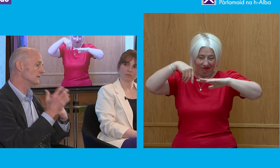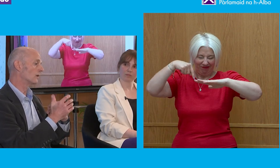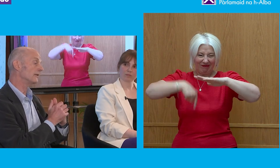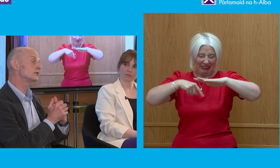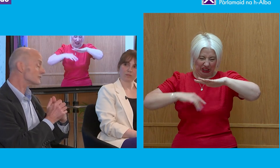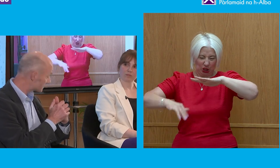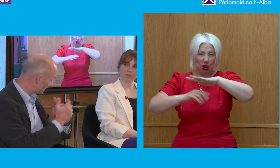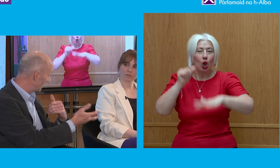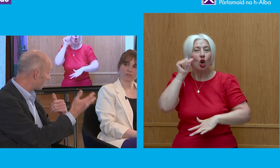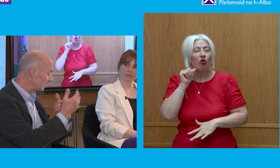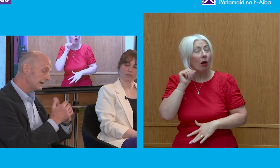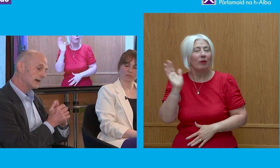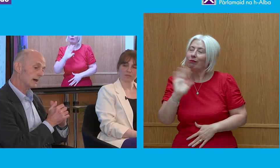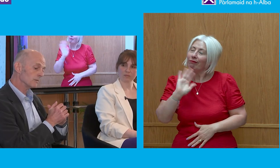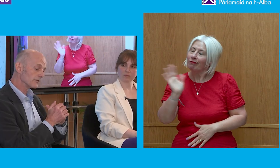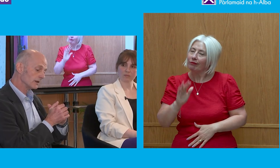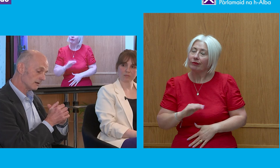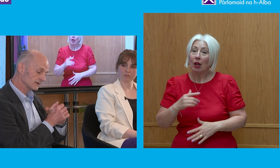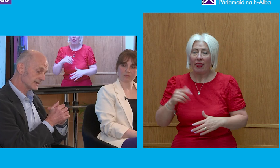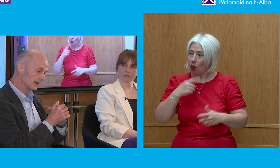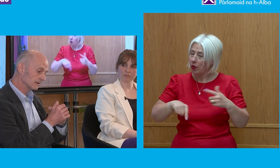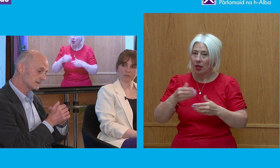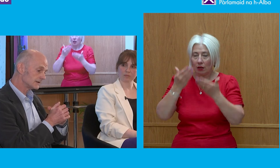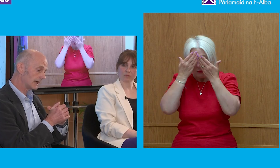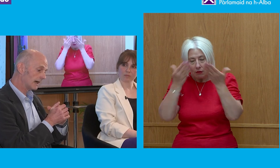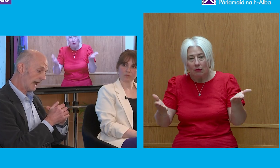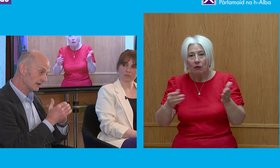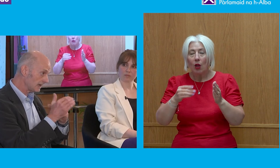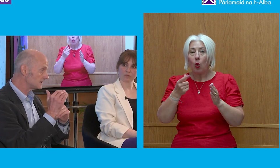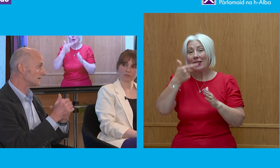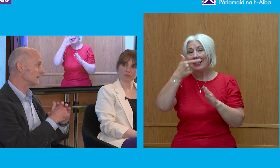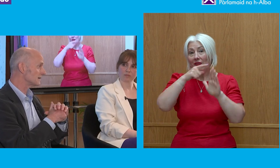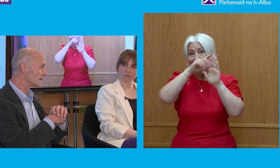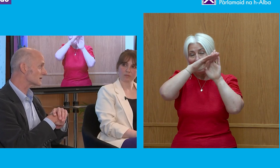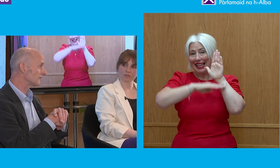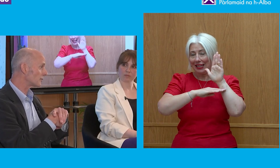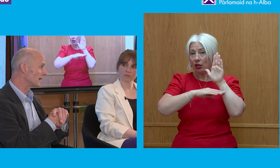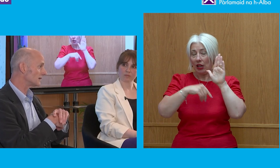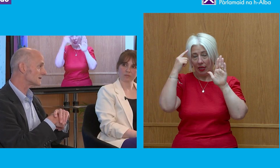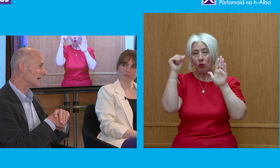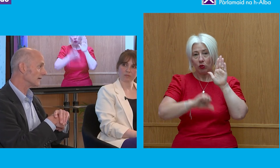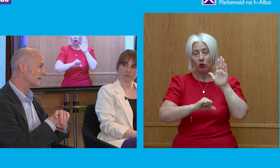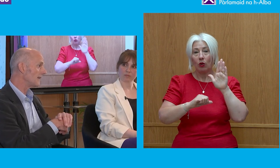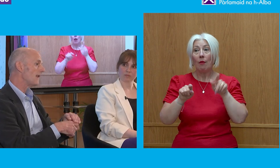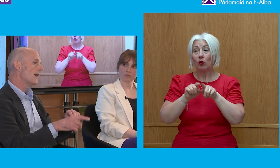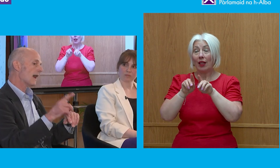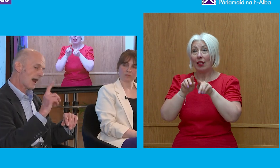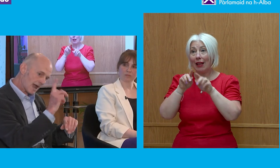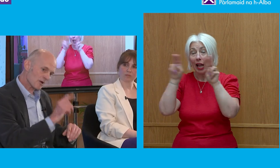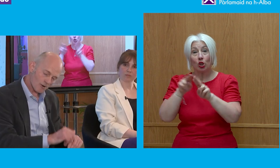proceeds in a way that does respect the Nalan standards and is internationally of a pretty high standard.